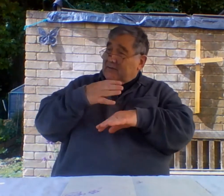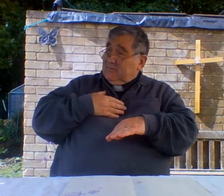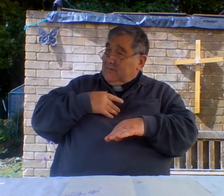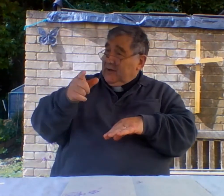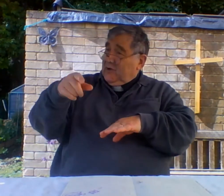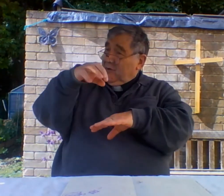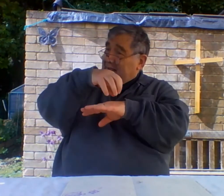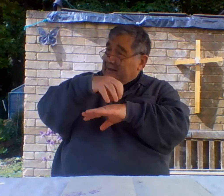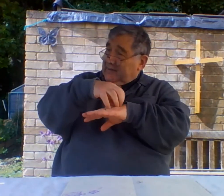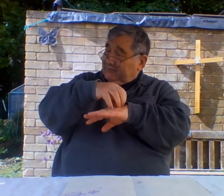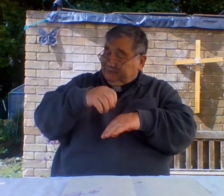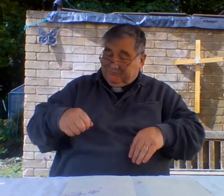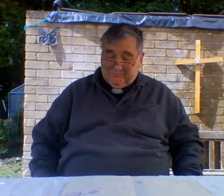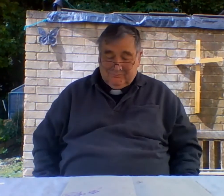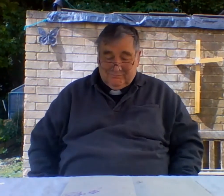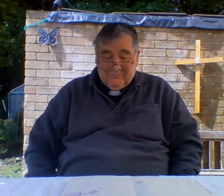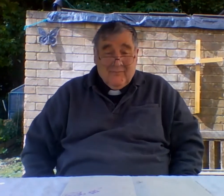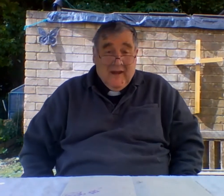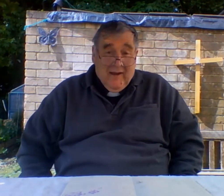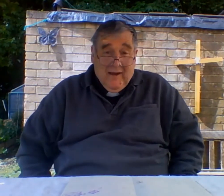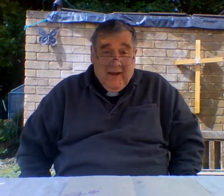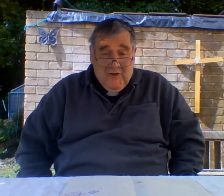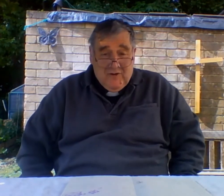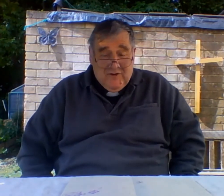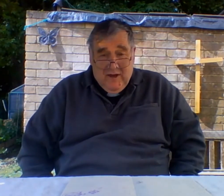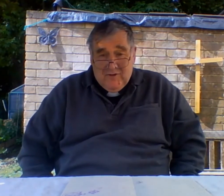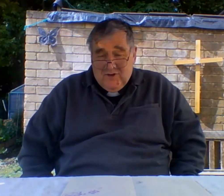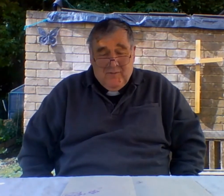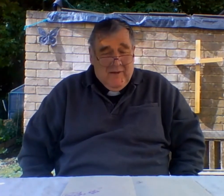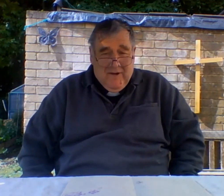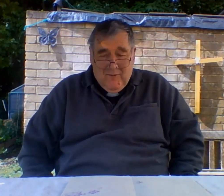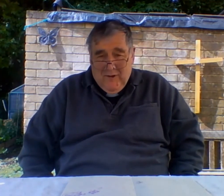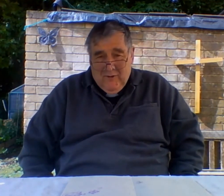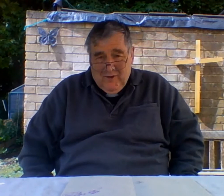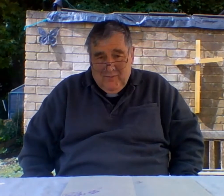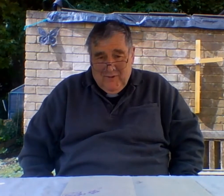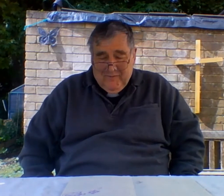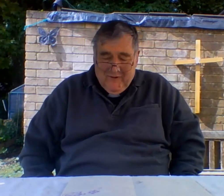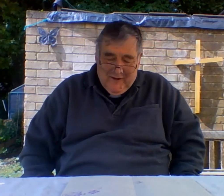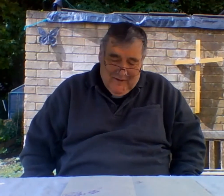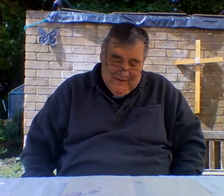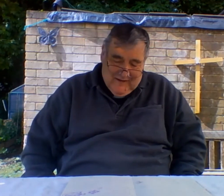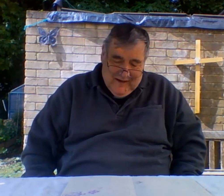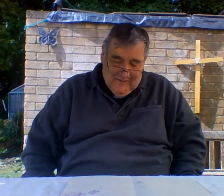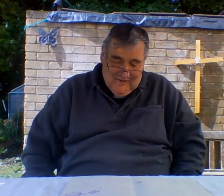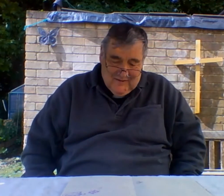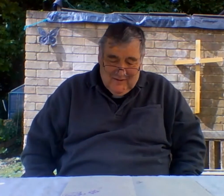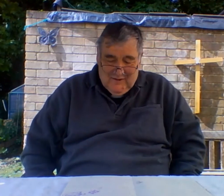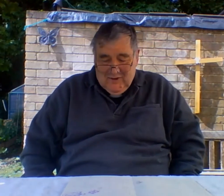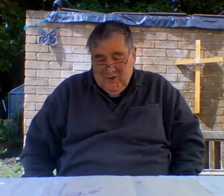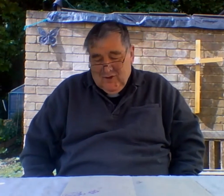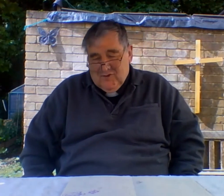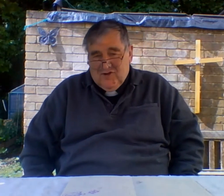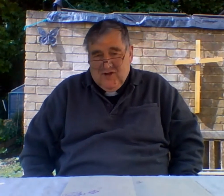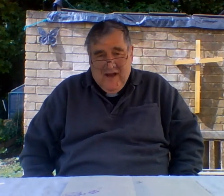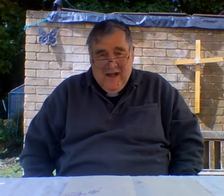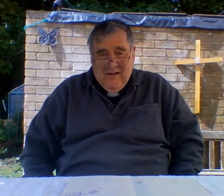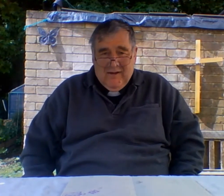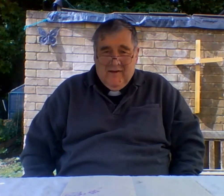thank you a cake if you can do those you can make people welcome you invite them into the house you can share at the